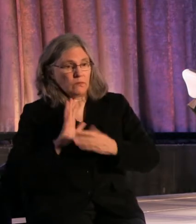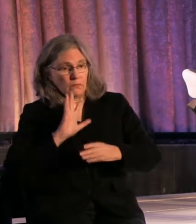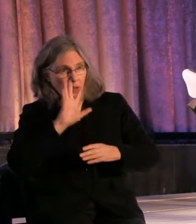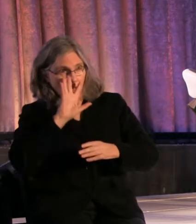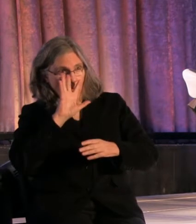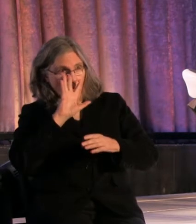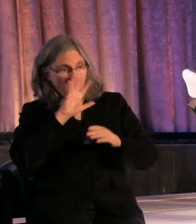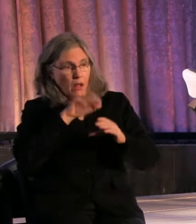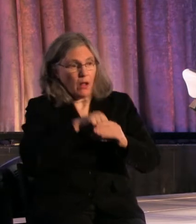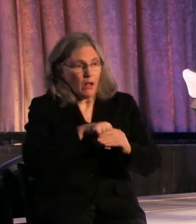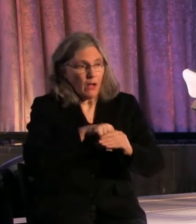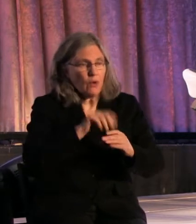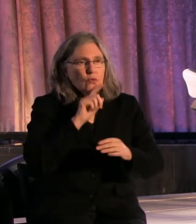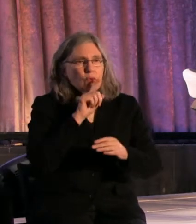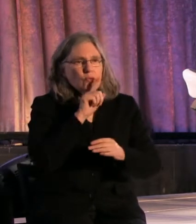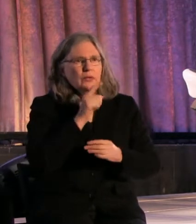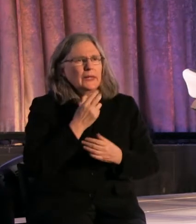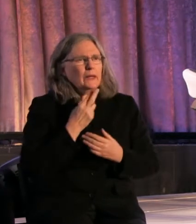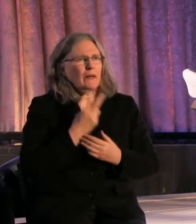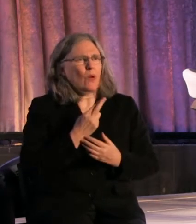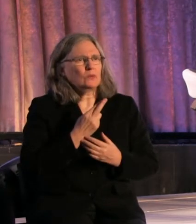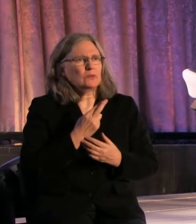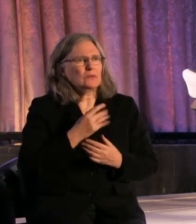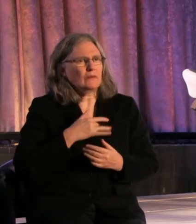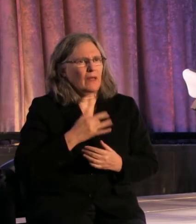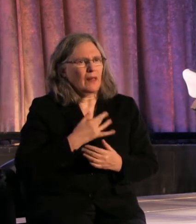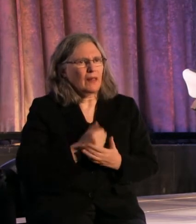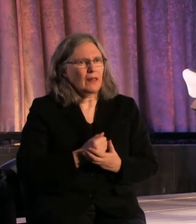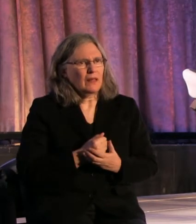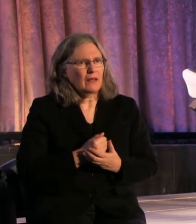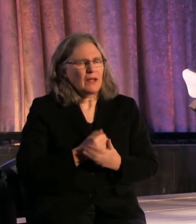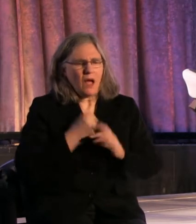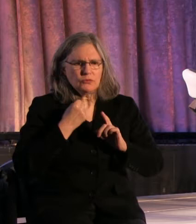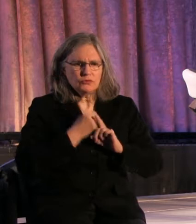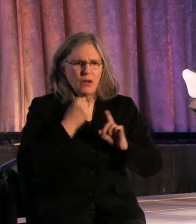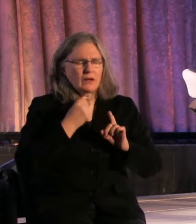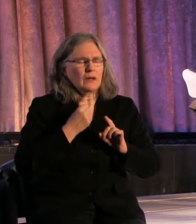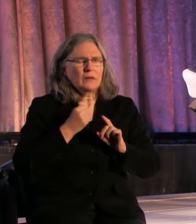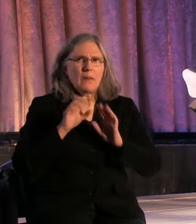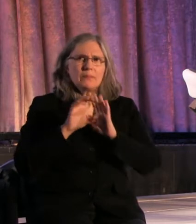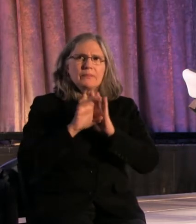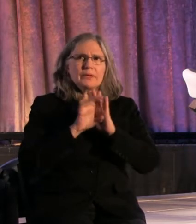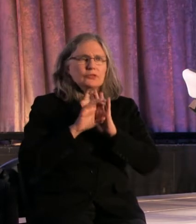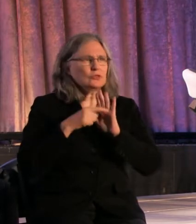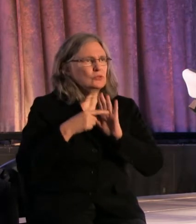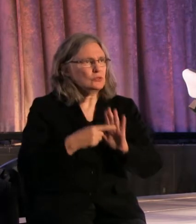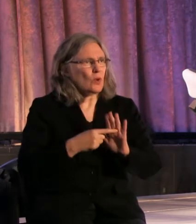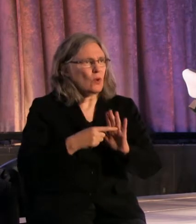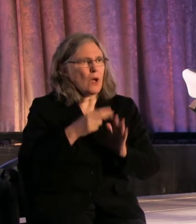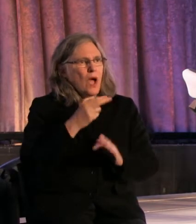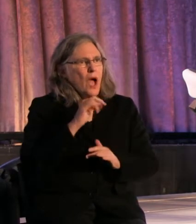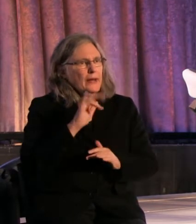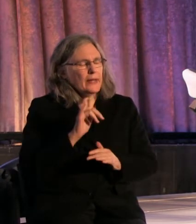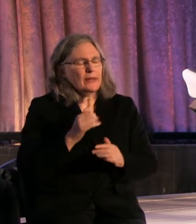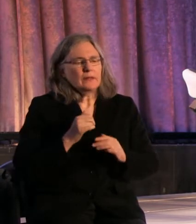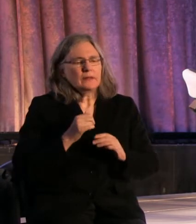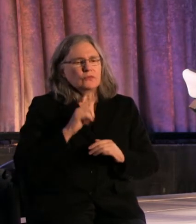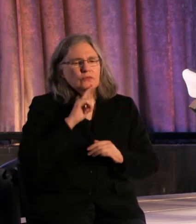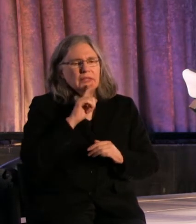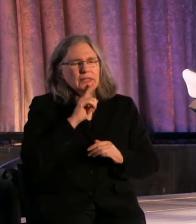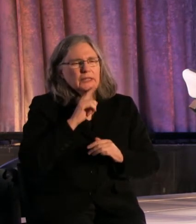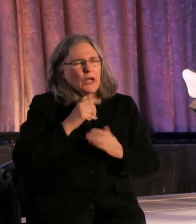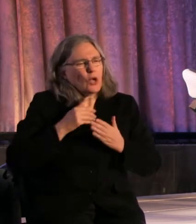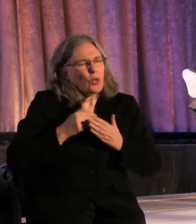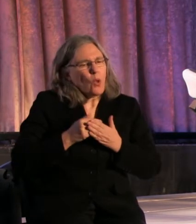I'm struck by the intimacy of the images that you've shown, that you showed, Heidi, the closeness of